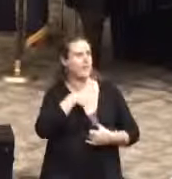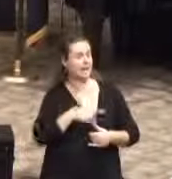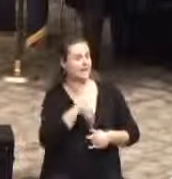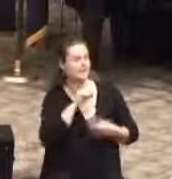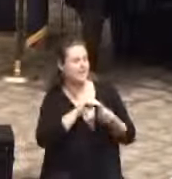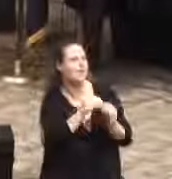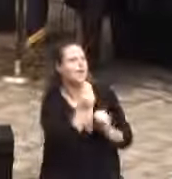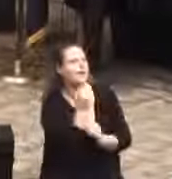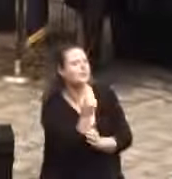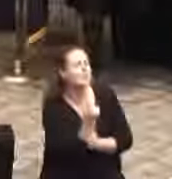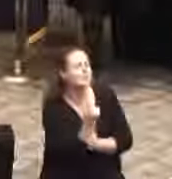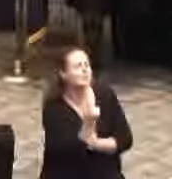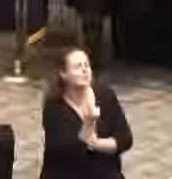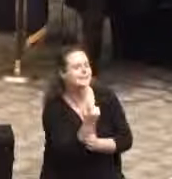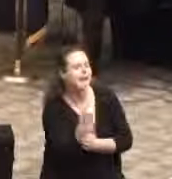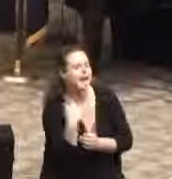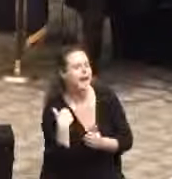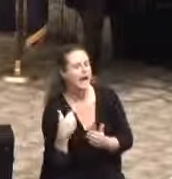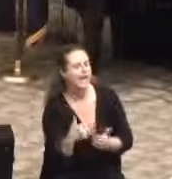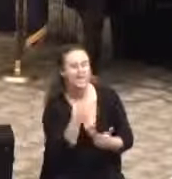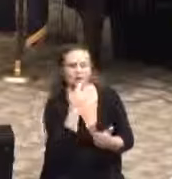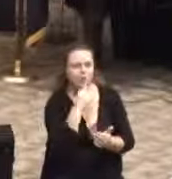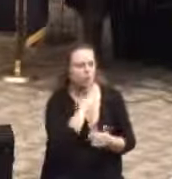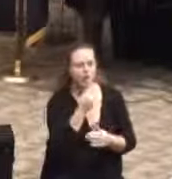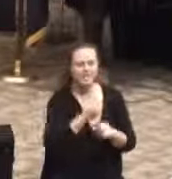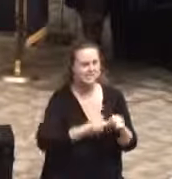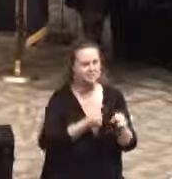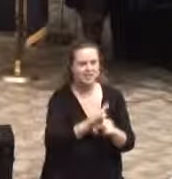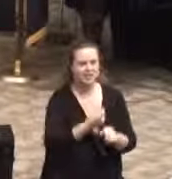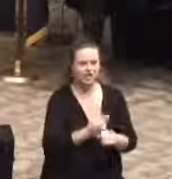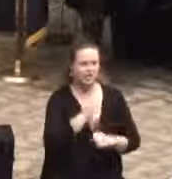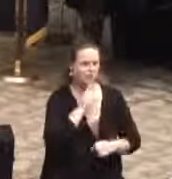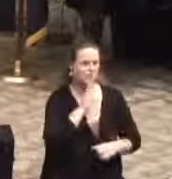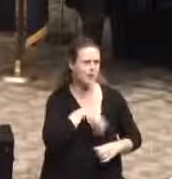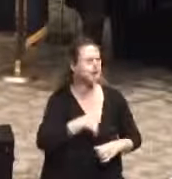correctional academy. Luckily, we don't have one each year because that would be really bad.